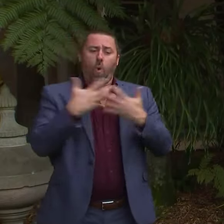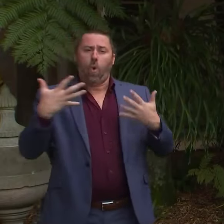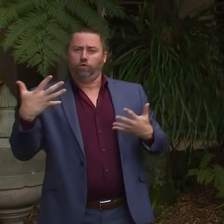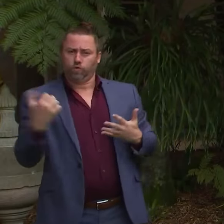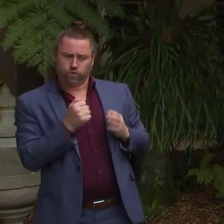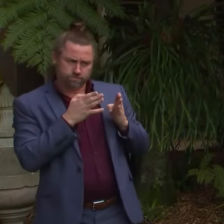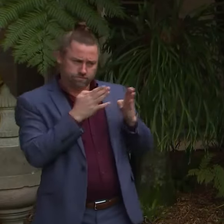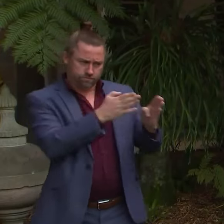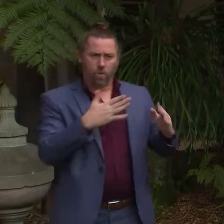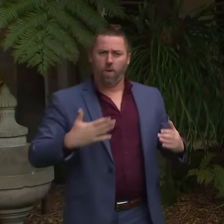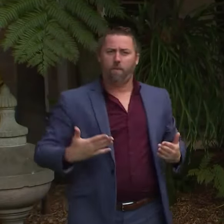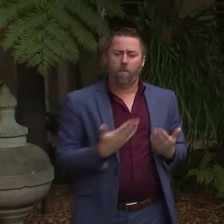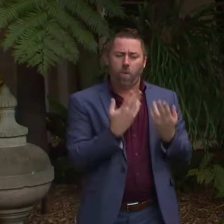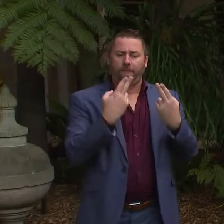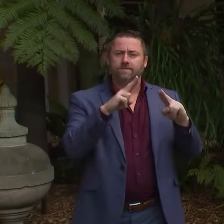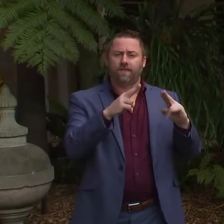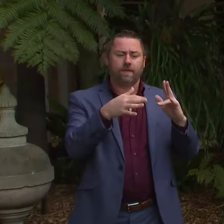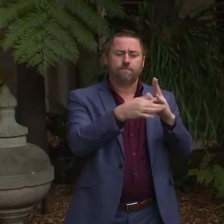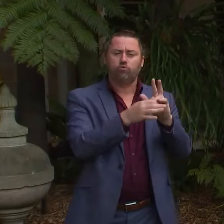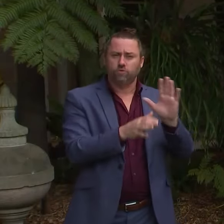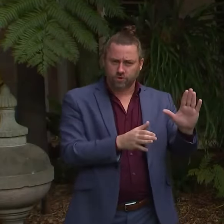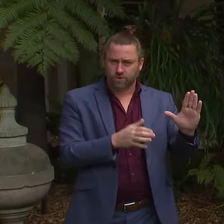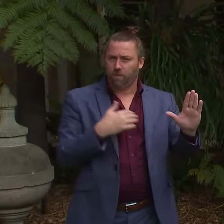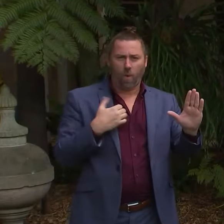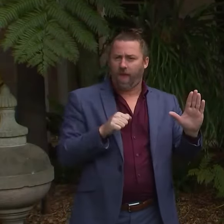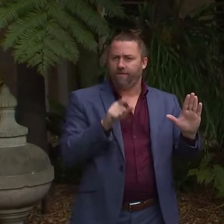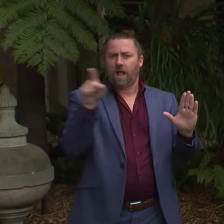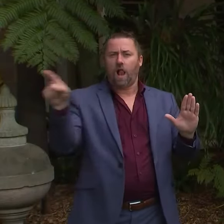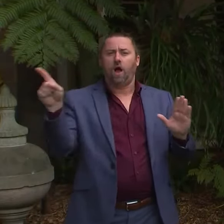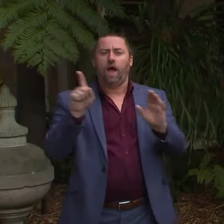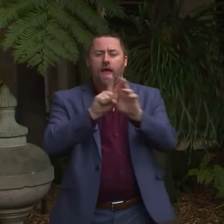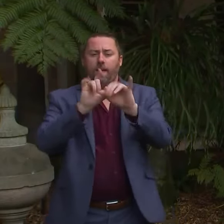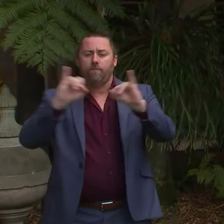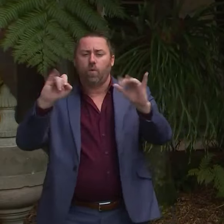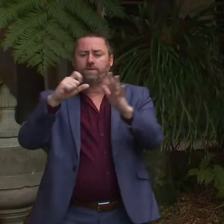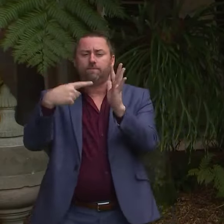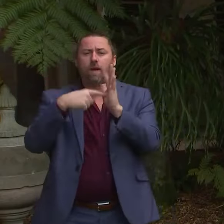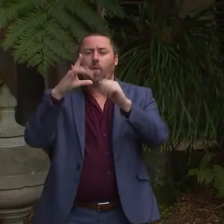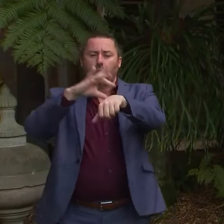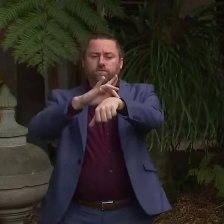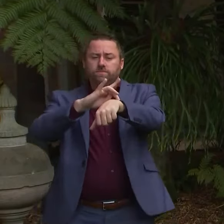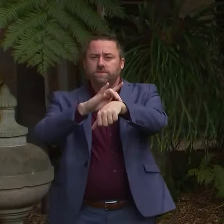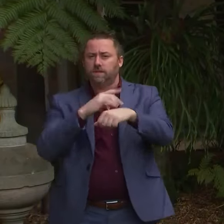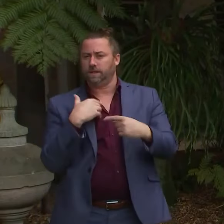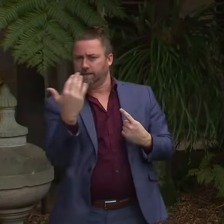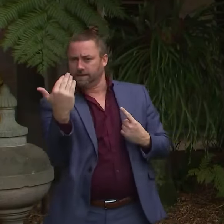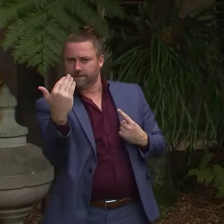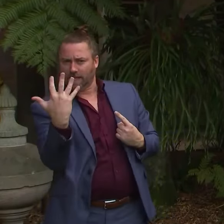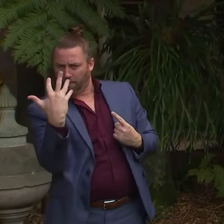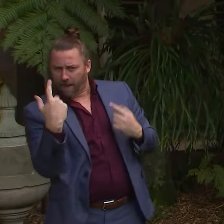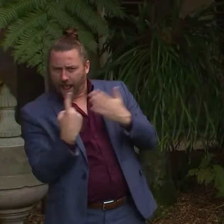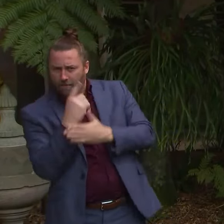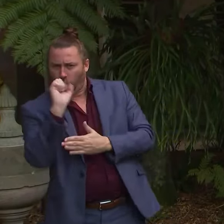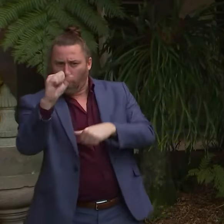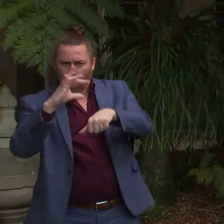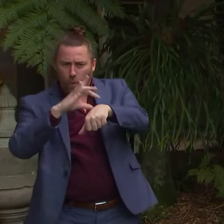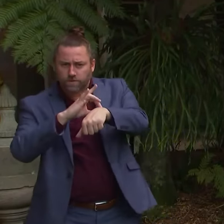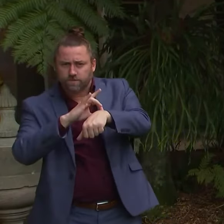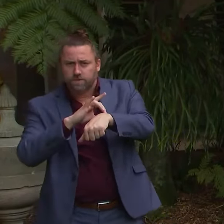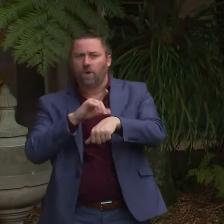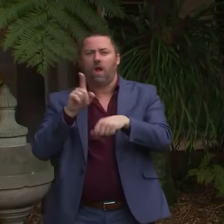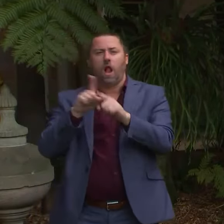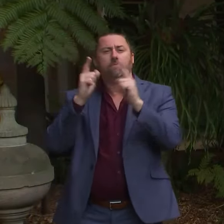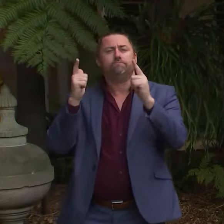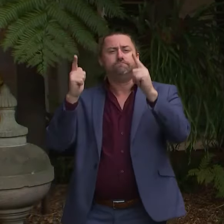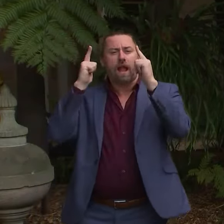deaths. So we directly deal with the emergency departments of every hospital. Uh, we have a system where we deal with, uh, the managements of every